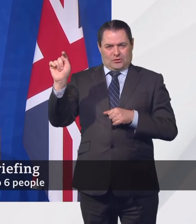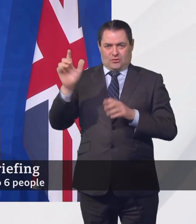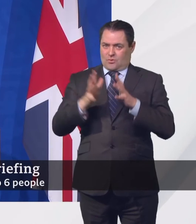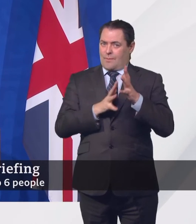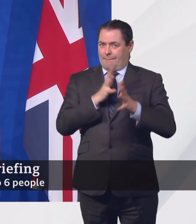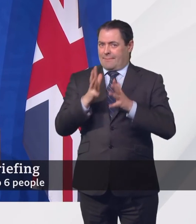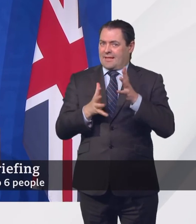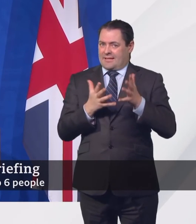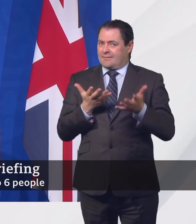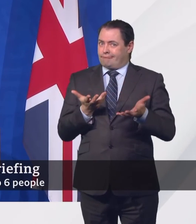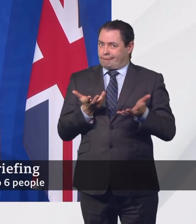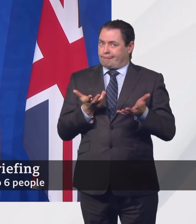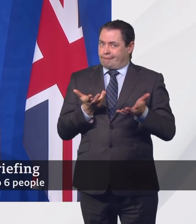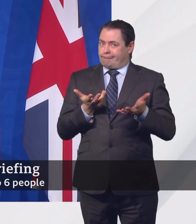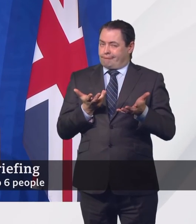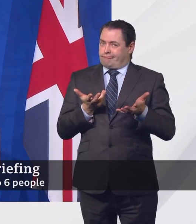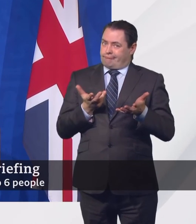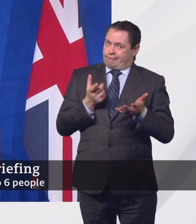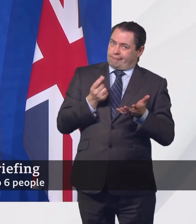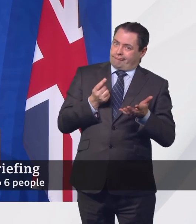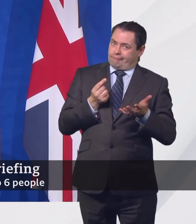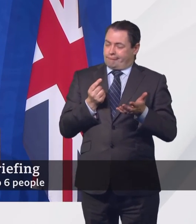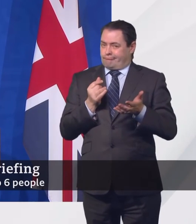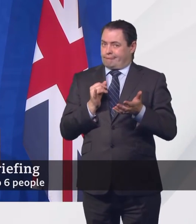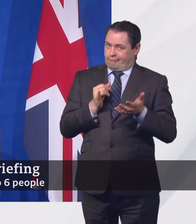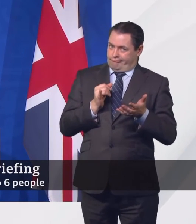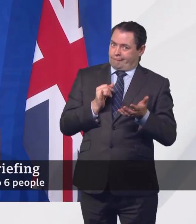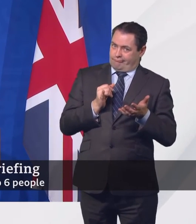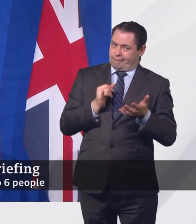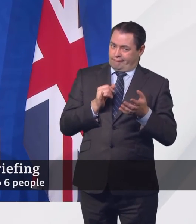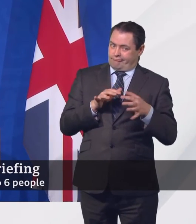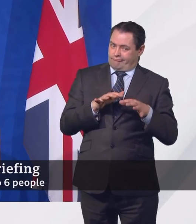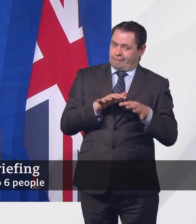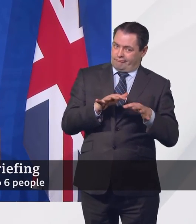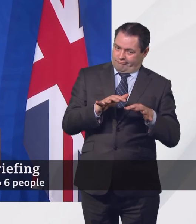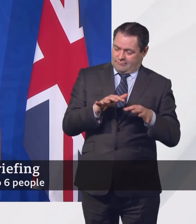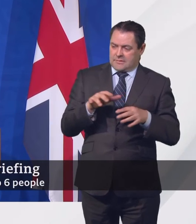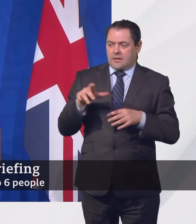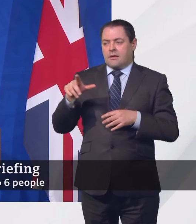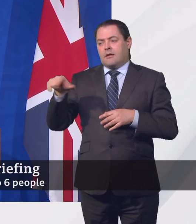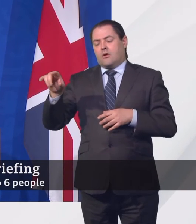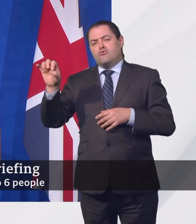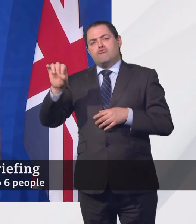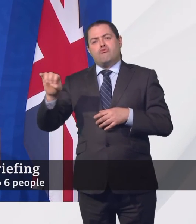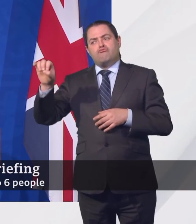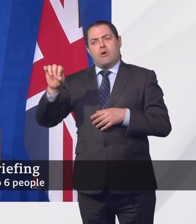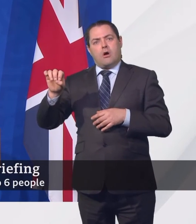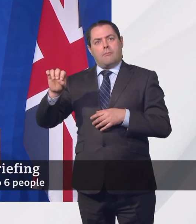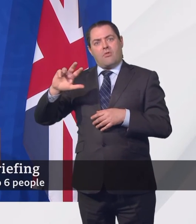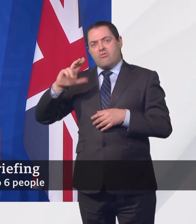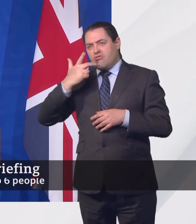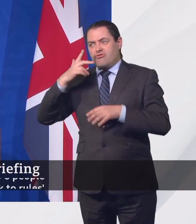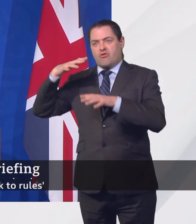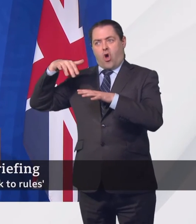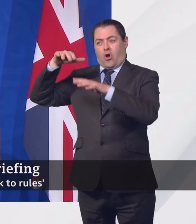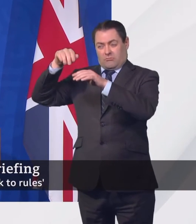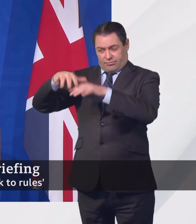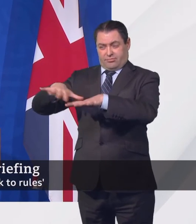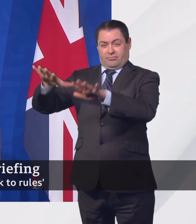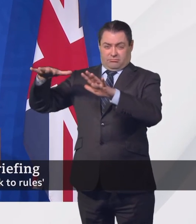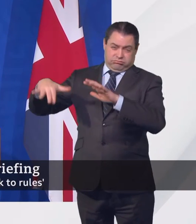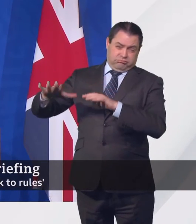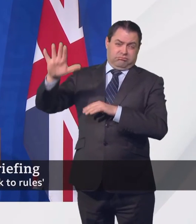happening on the continent and we've seen that happen before. That's why it's so